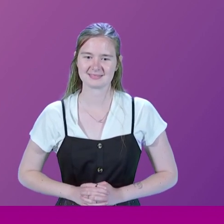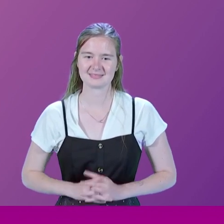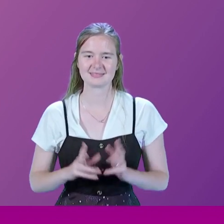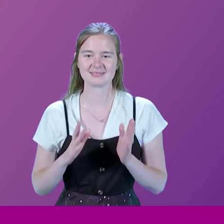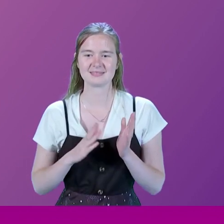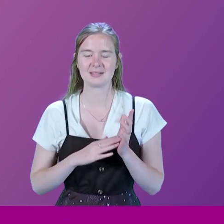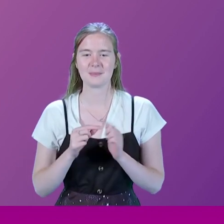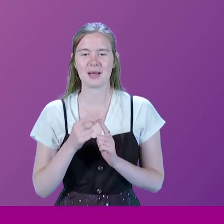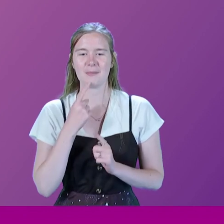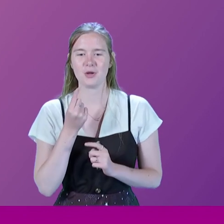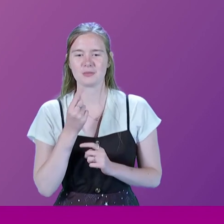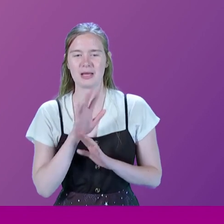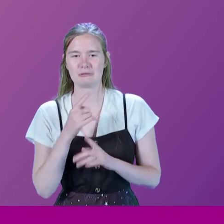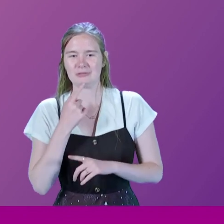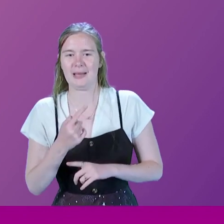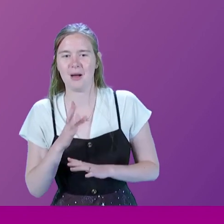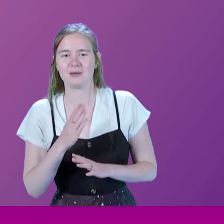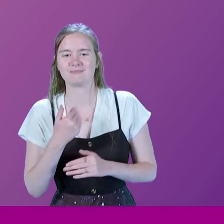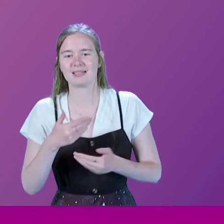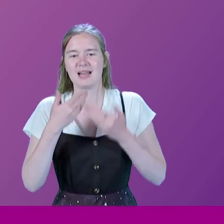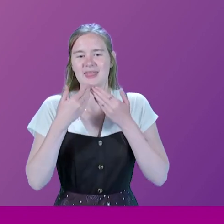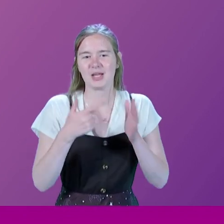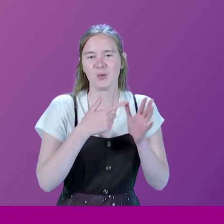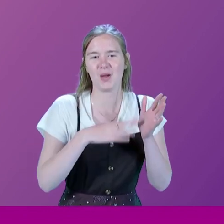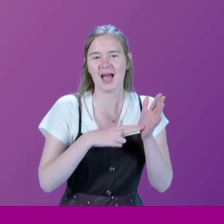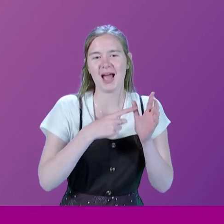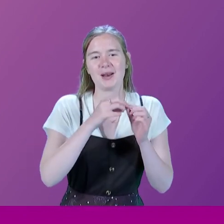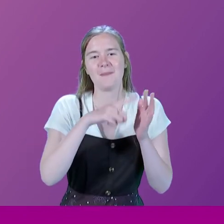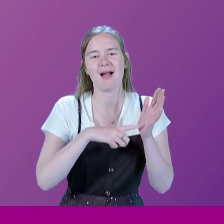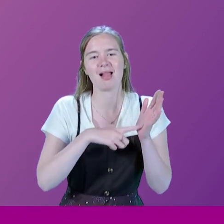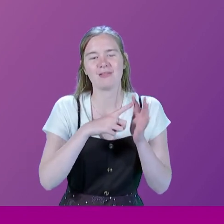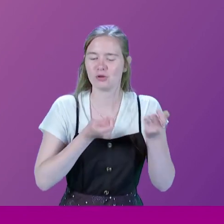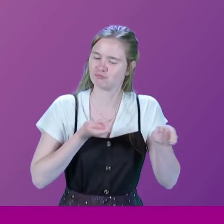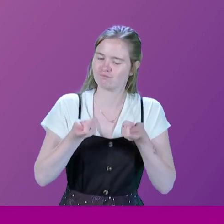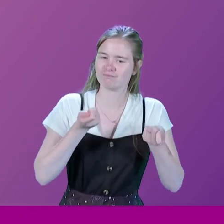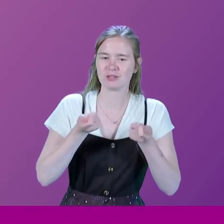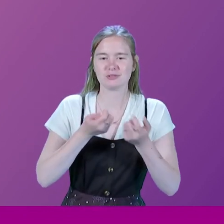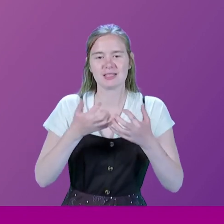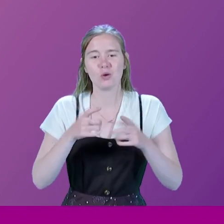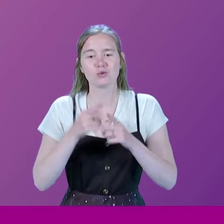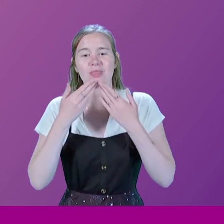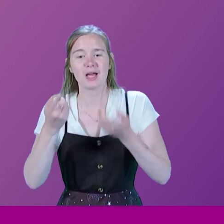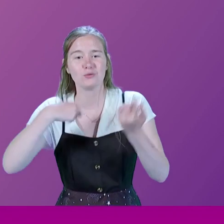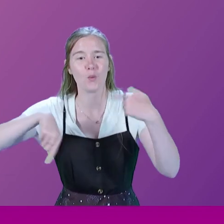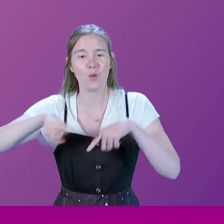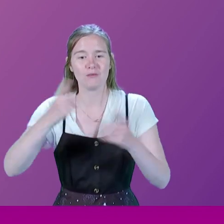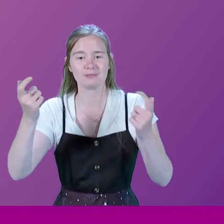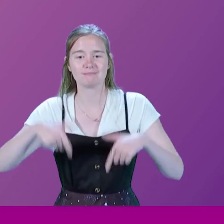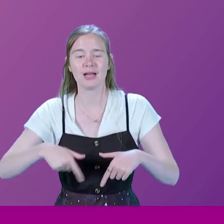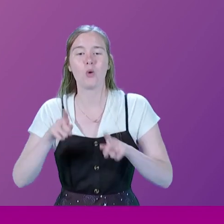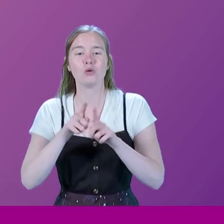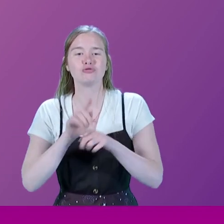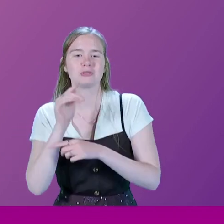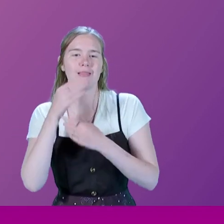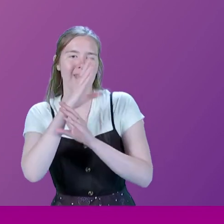It's probably out of order for me to speak, but I thank you, Annabelle, very much indeed for chairing the session. All of you are coming. And just to mention that I'm signing